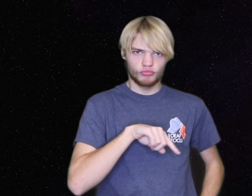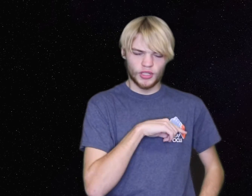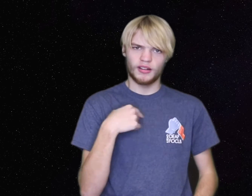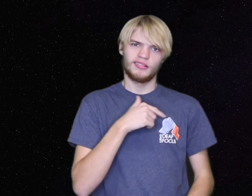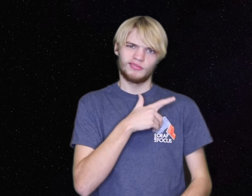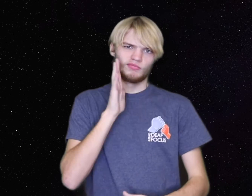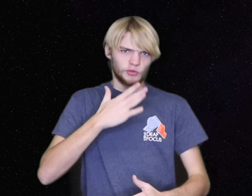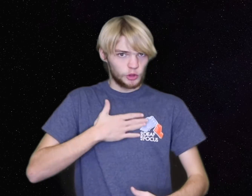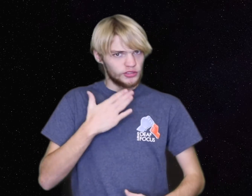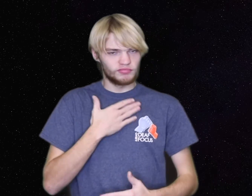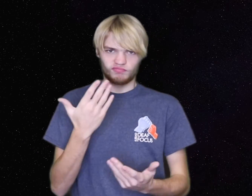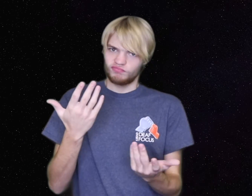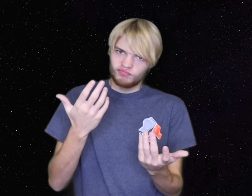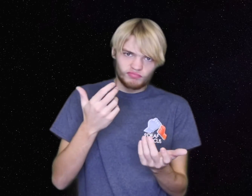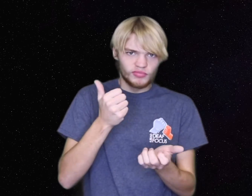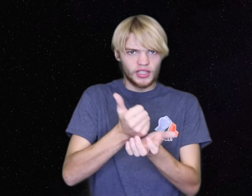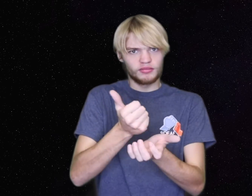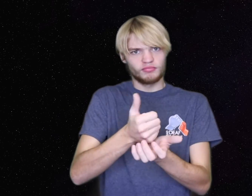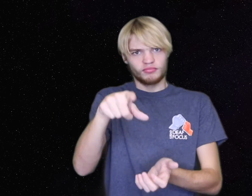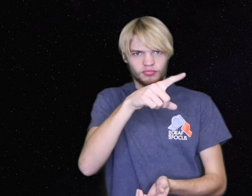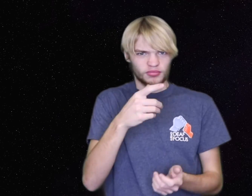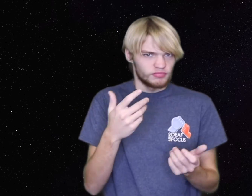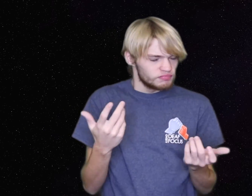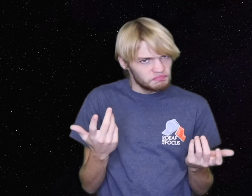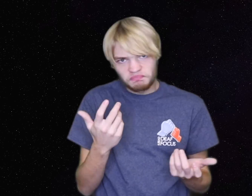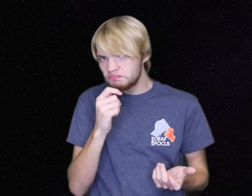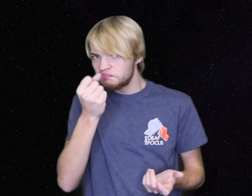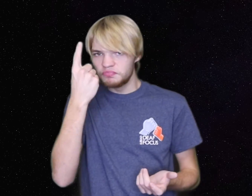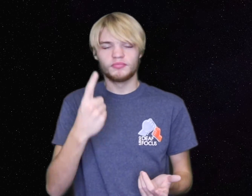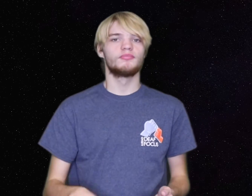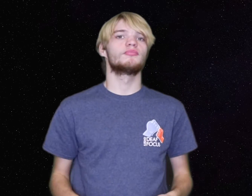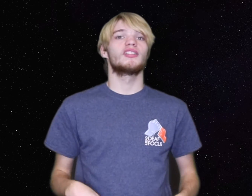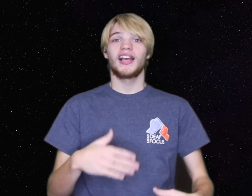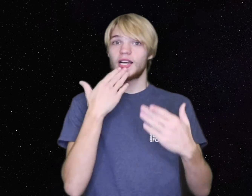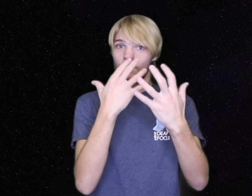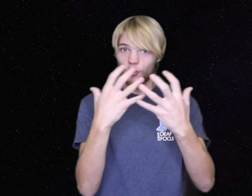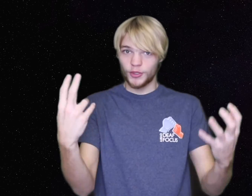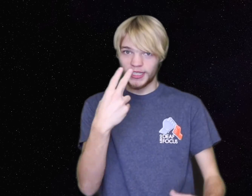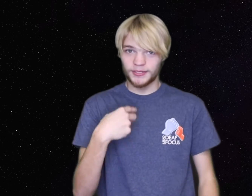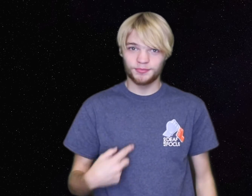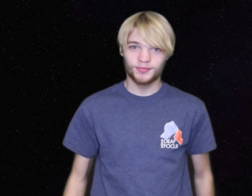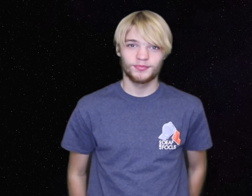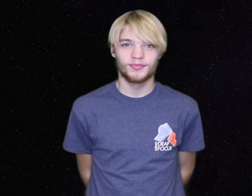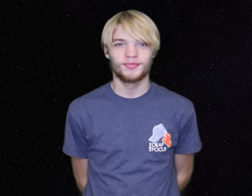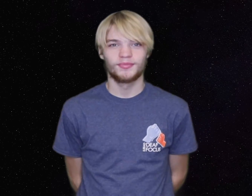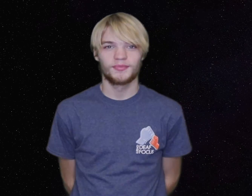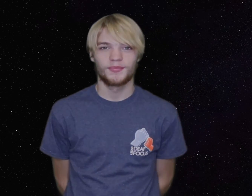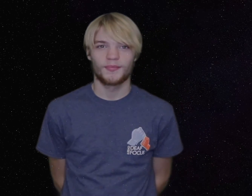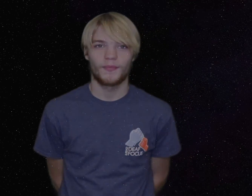Go ahead and contact us. We're happy to help you out with any registration. Thank you for watching.